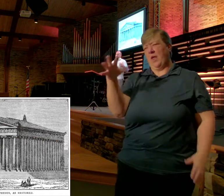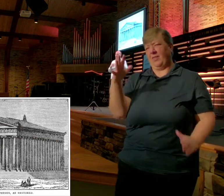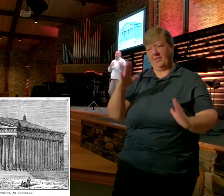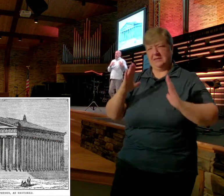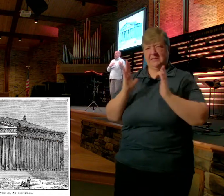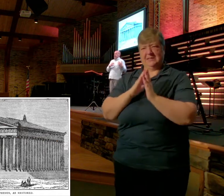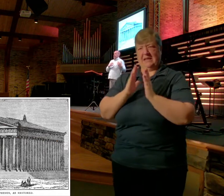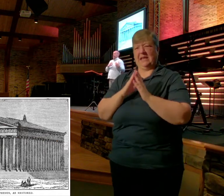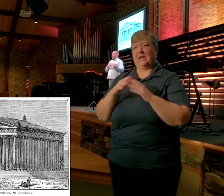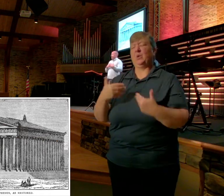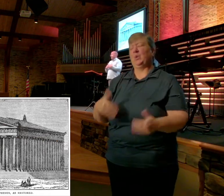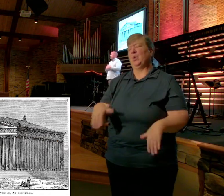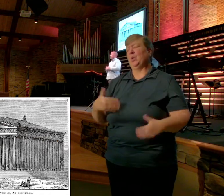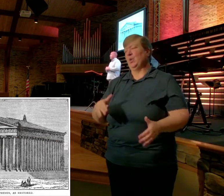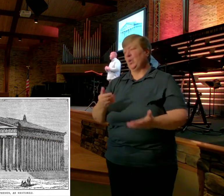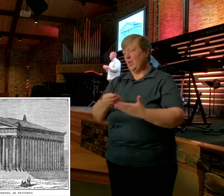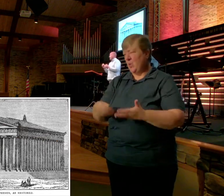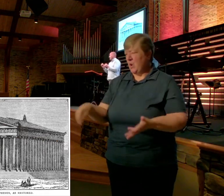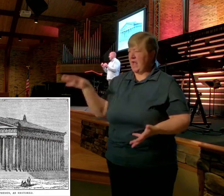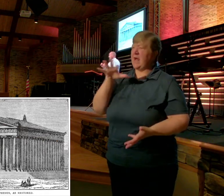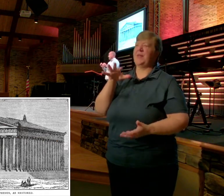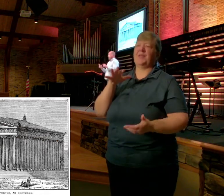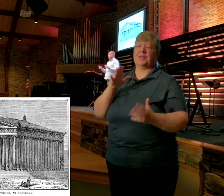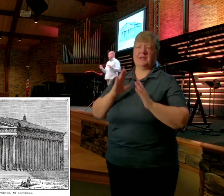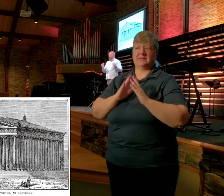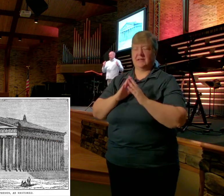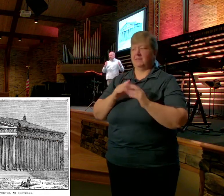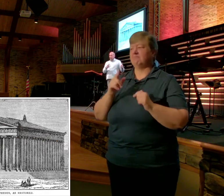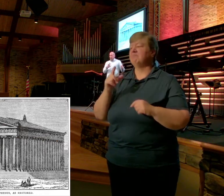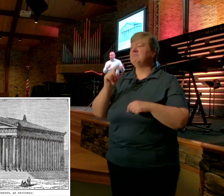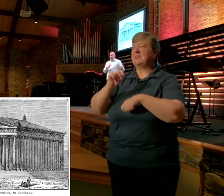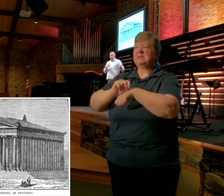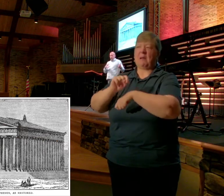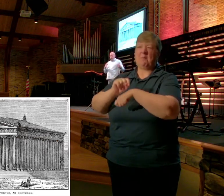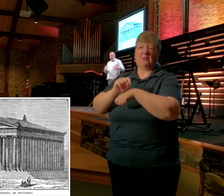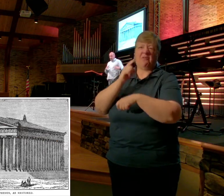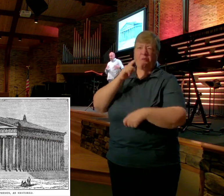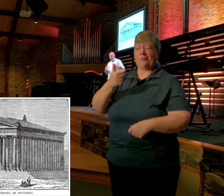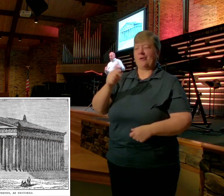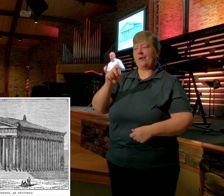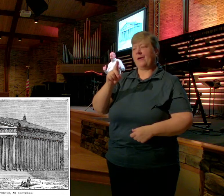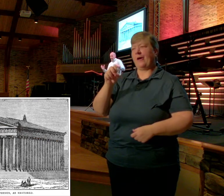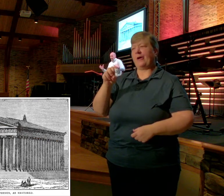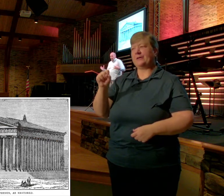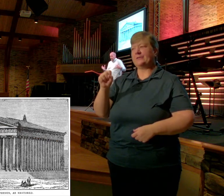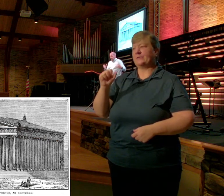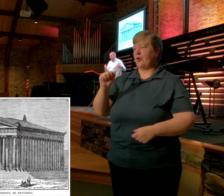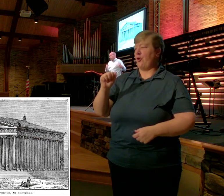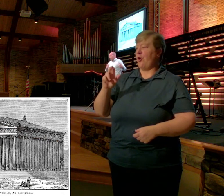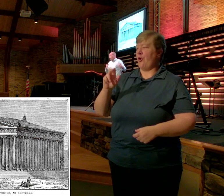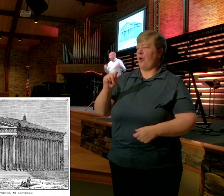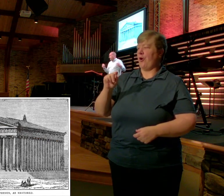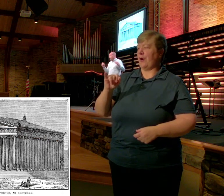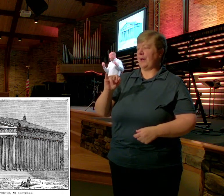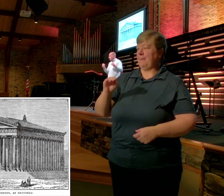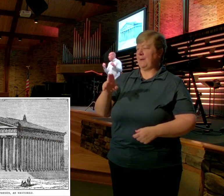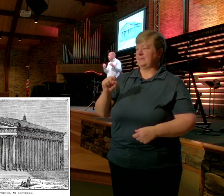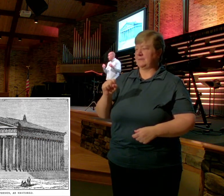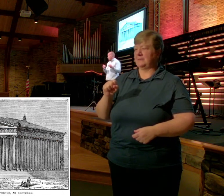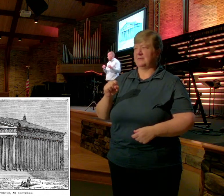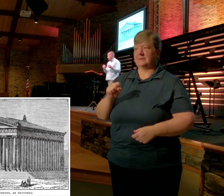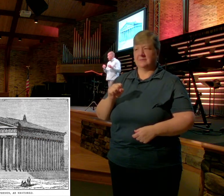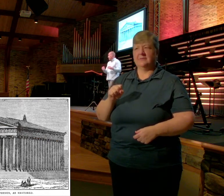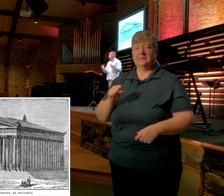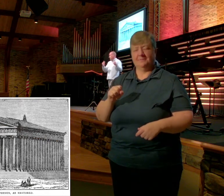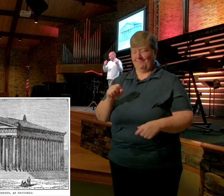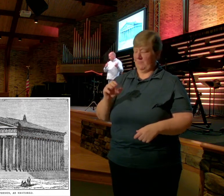Of the temple of the goddess Artemis And because this was so incredibly popular And it brought in so much